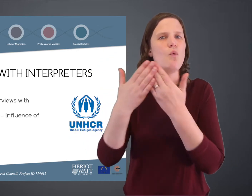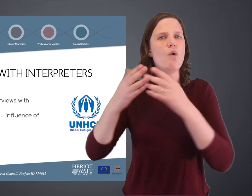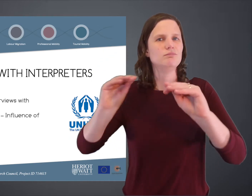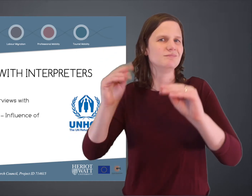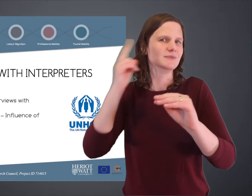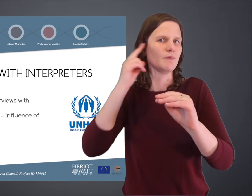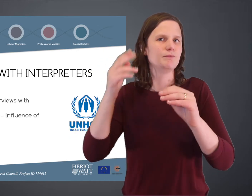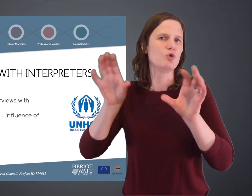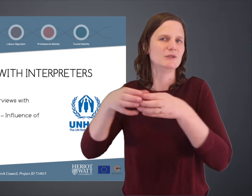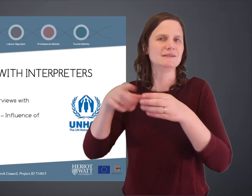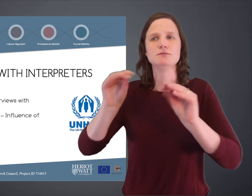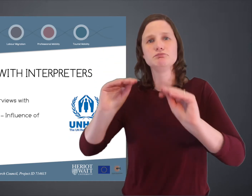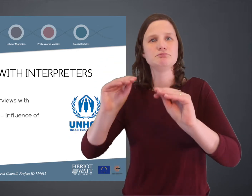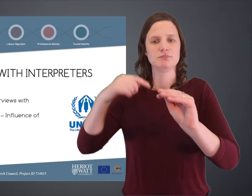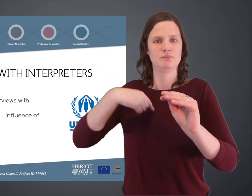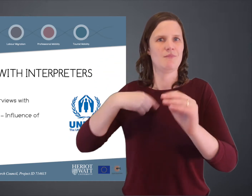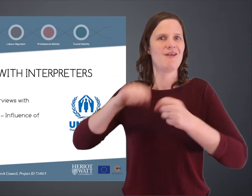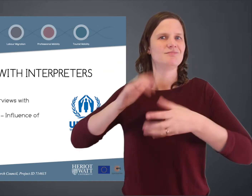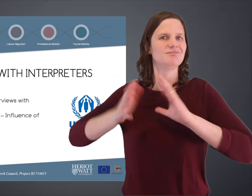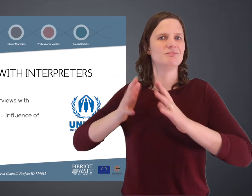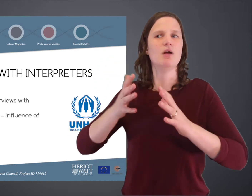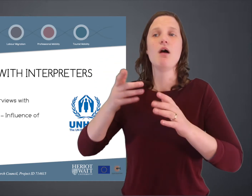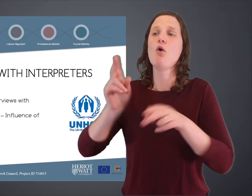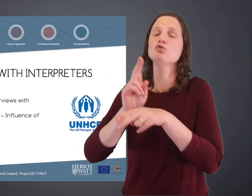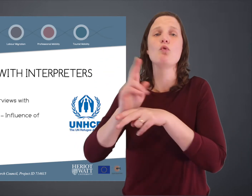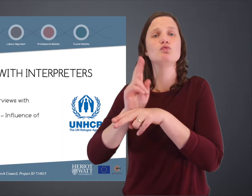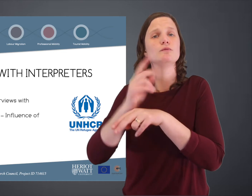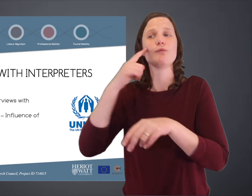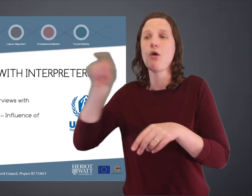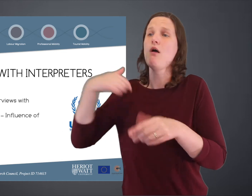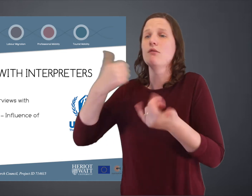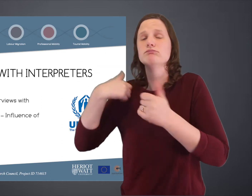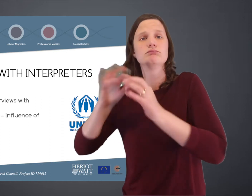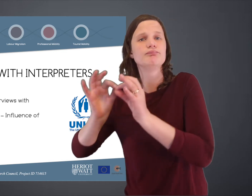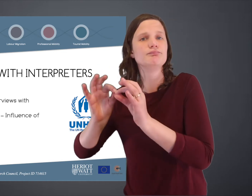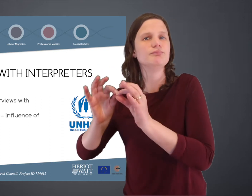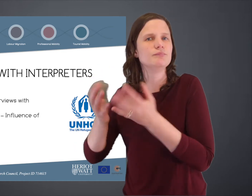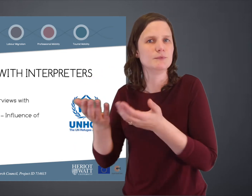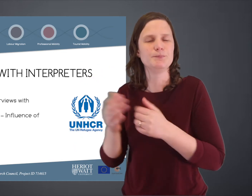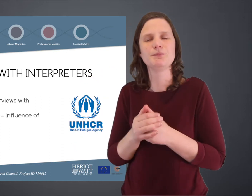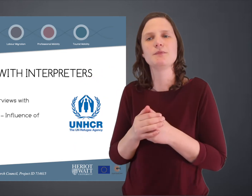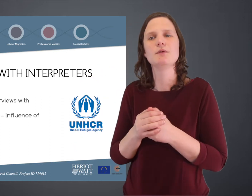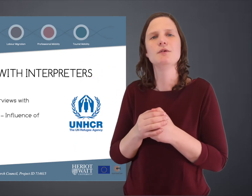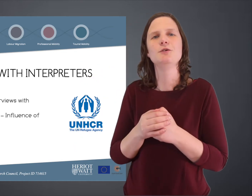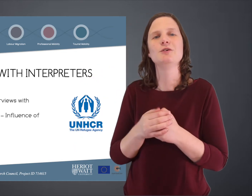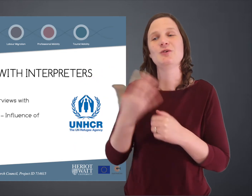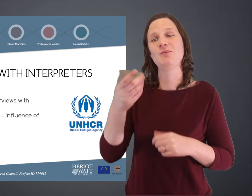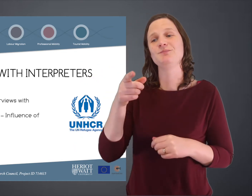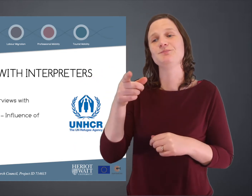Or perhaps they have been educated within the deaf unit and can sign. Therefore, they can function as an interpreter.